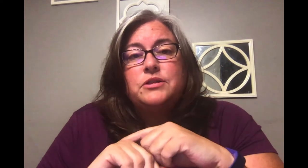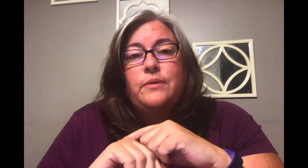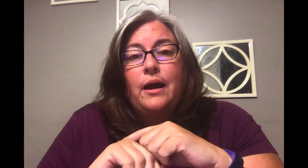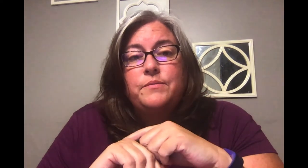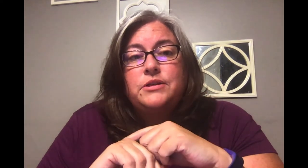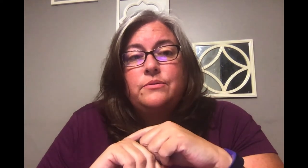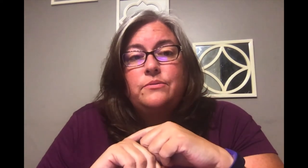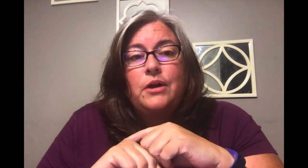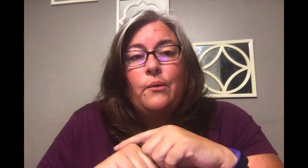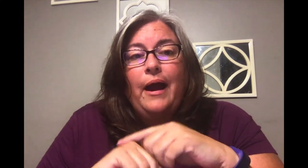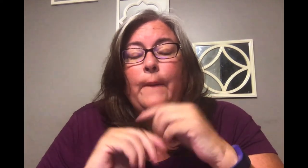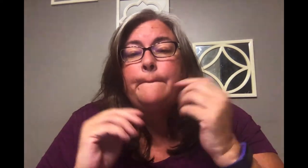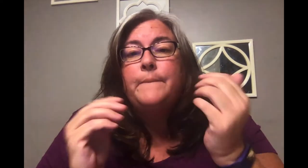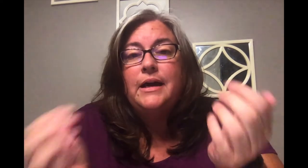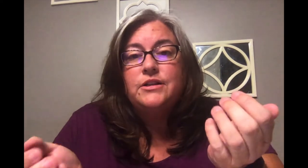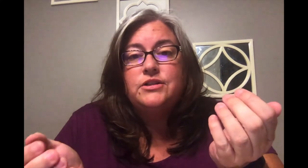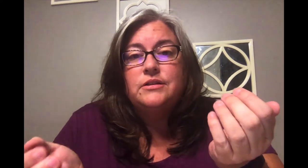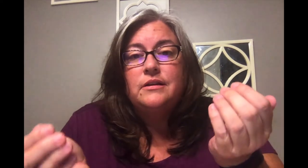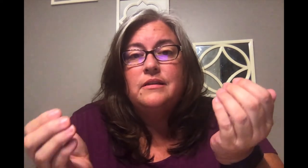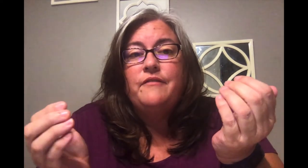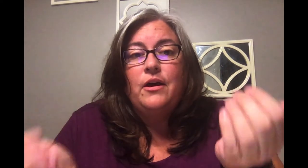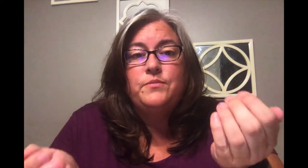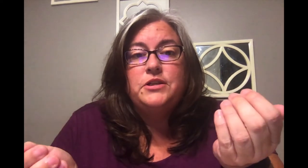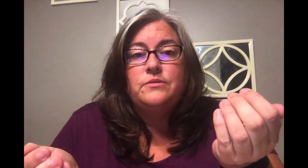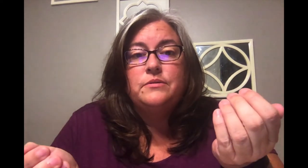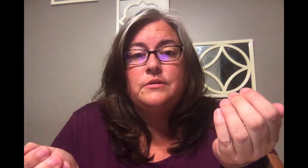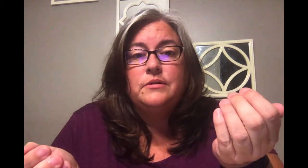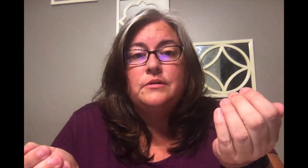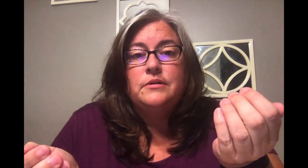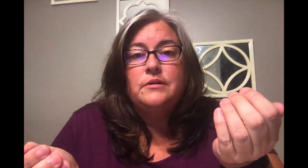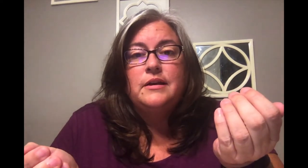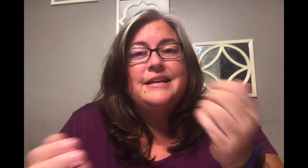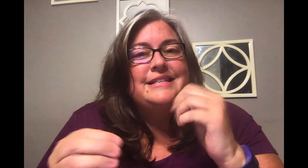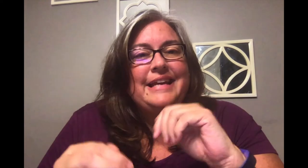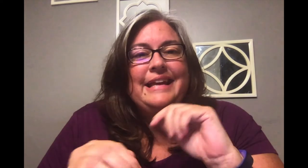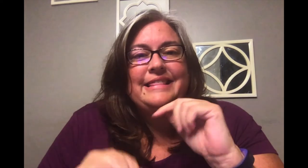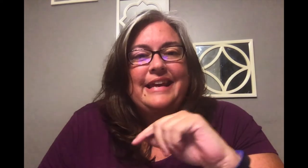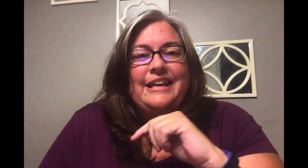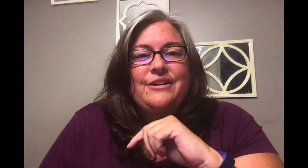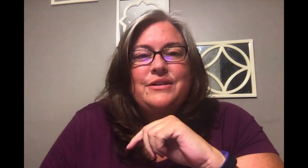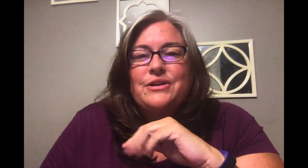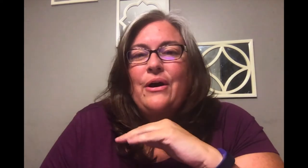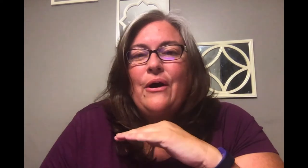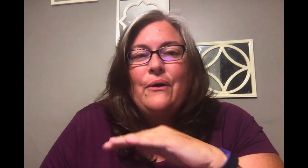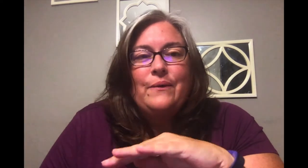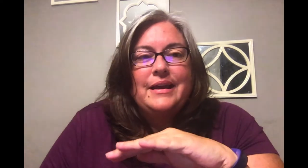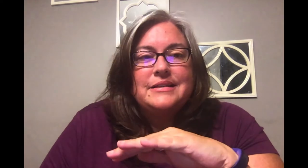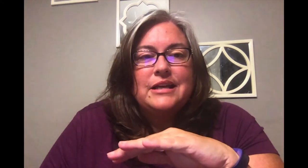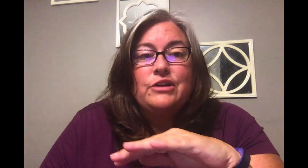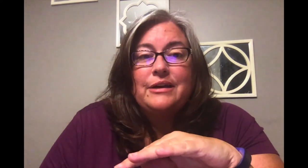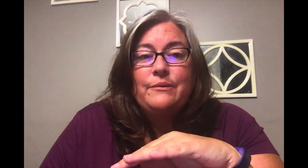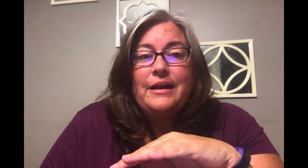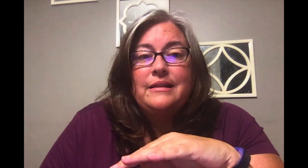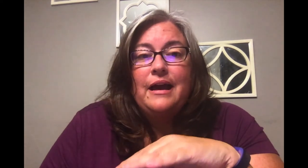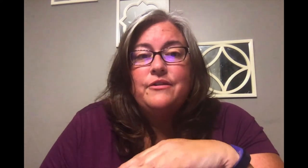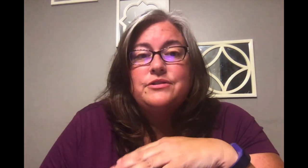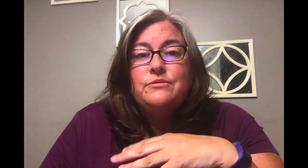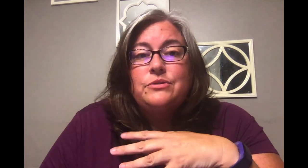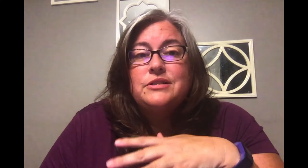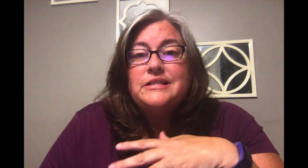Who helped you Know how much They've helped you Saying thank you Is always A great way To let others know You see